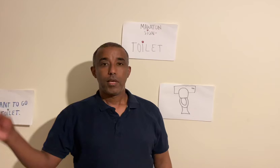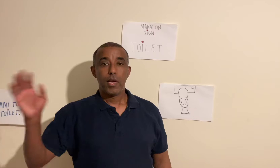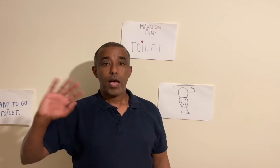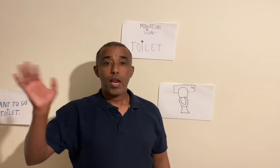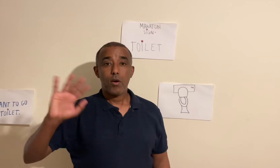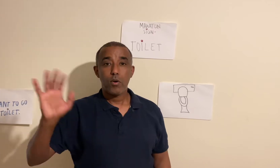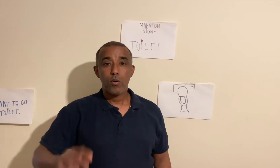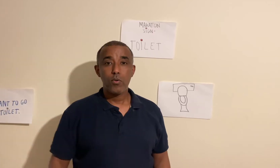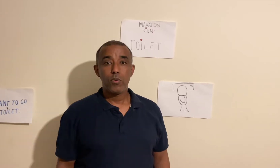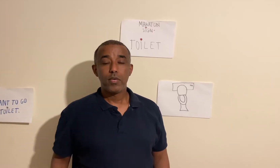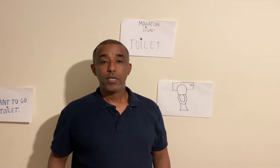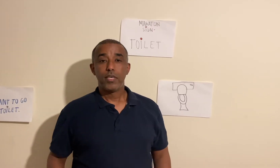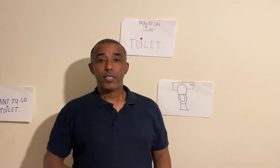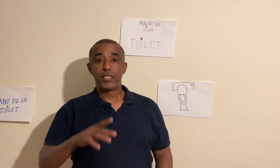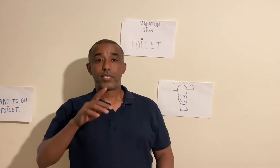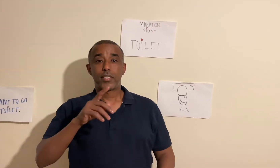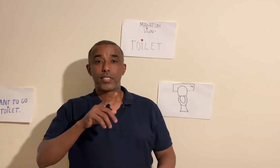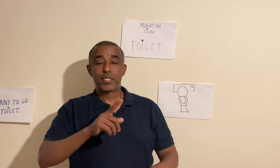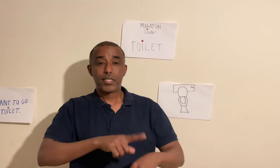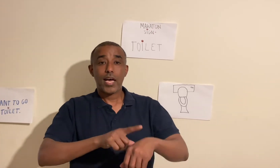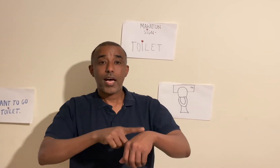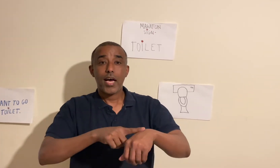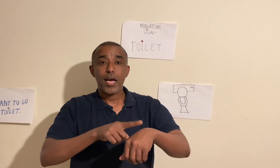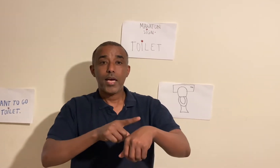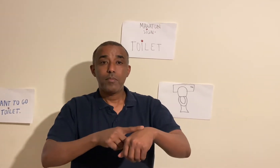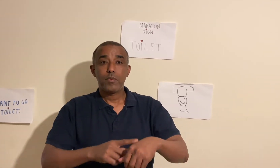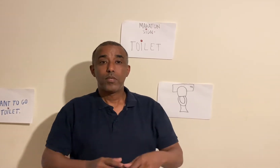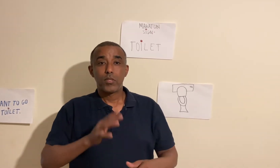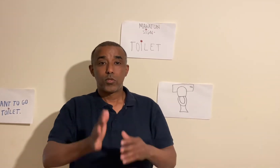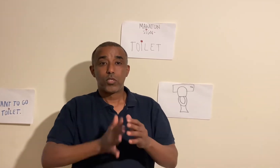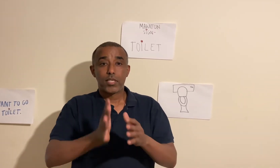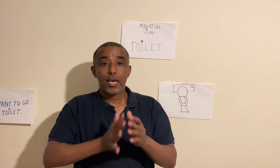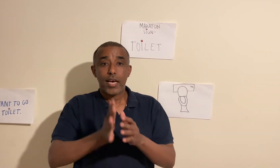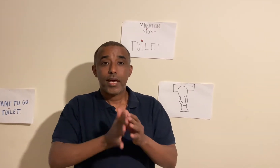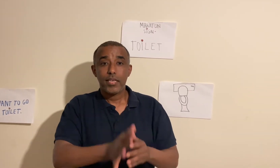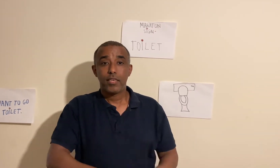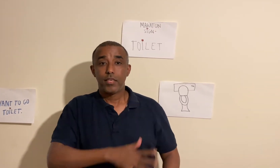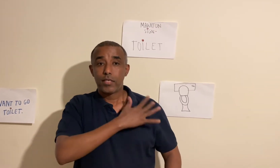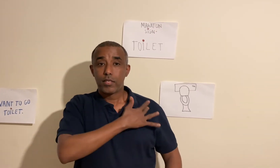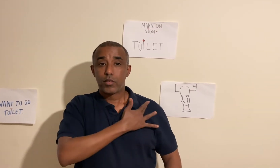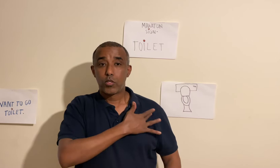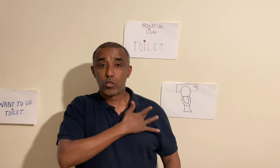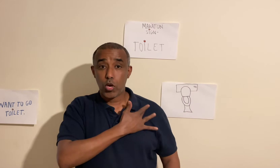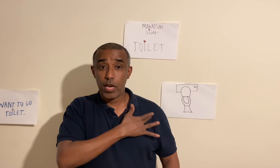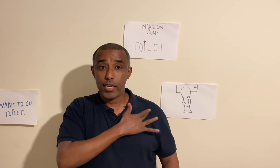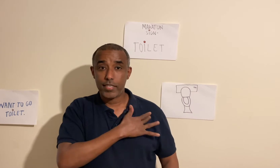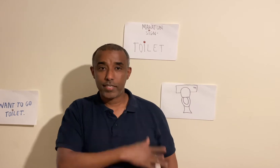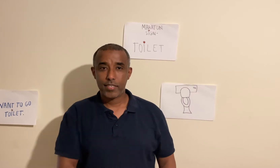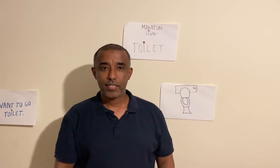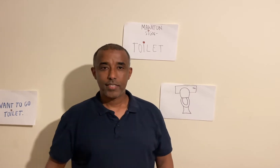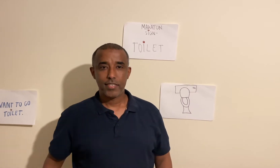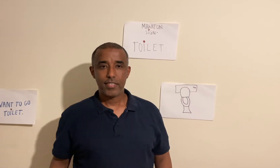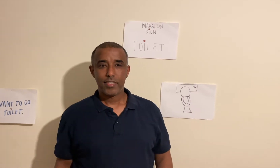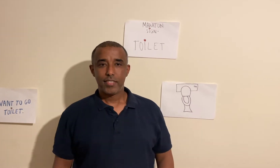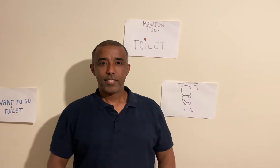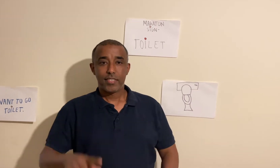Hello. It's time to sign toilet. It's